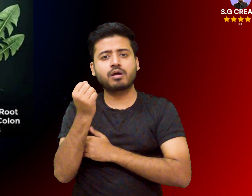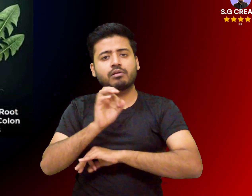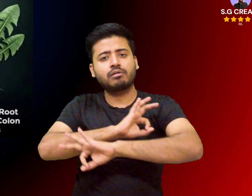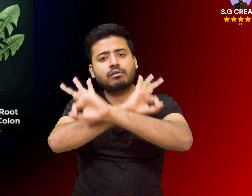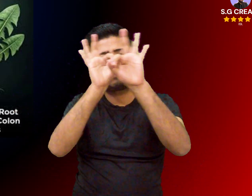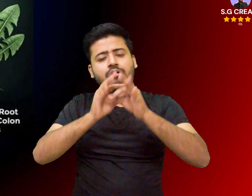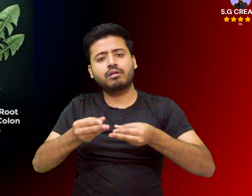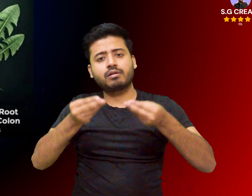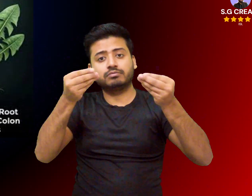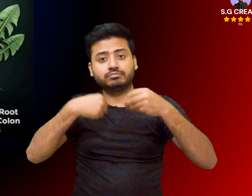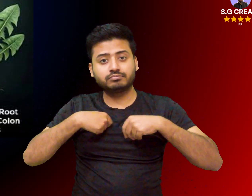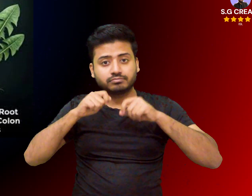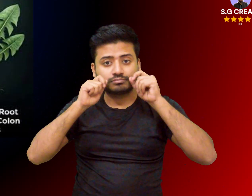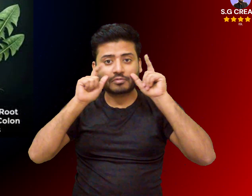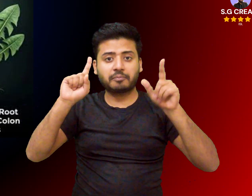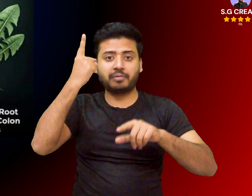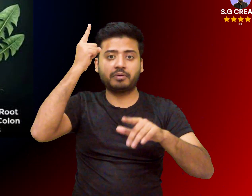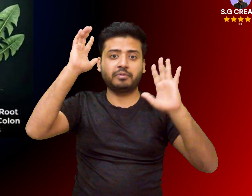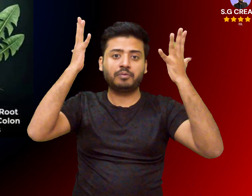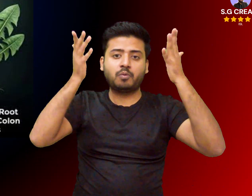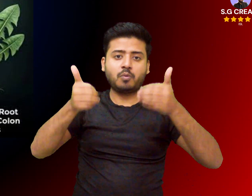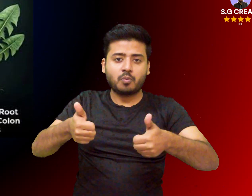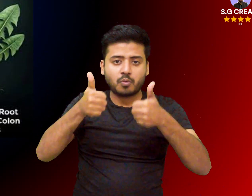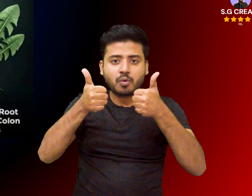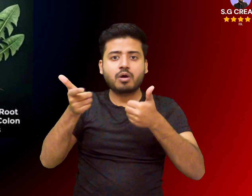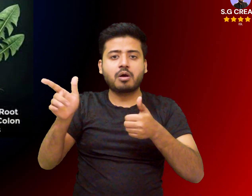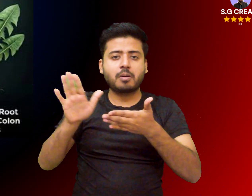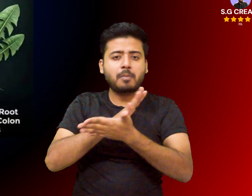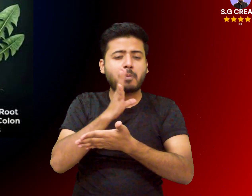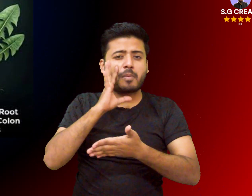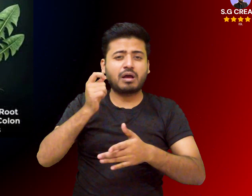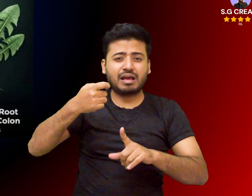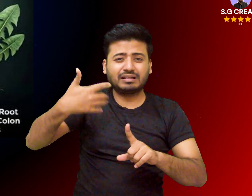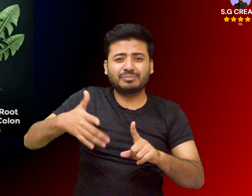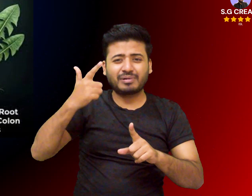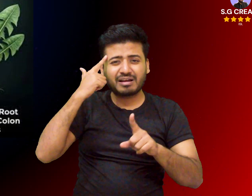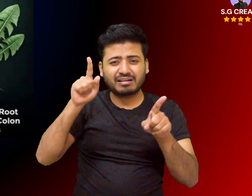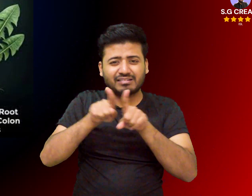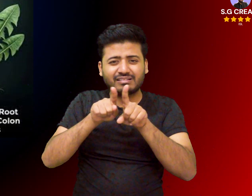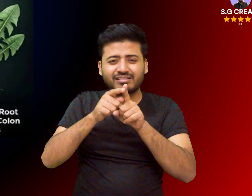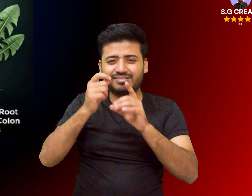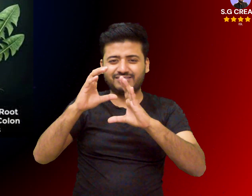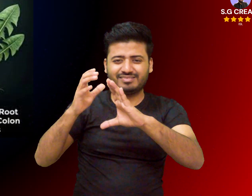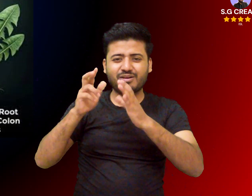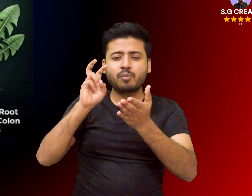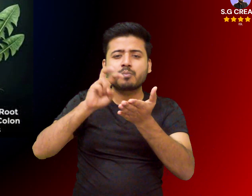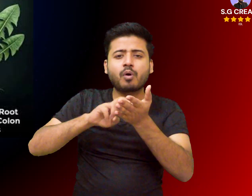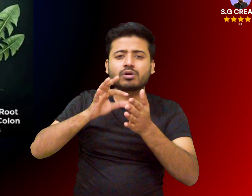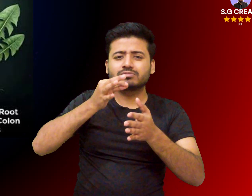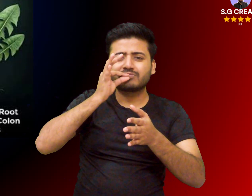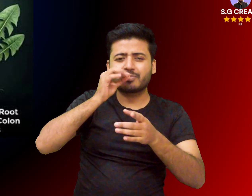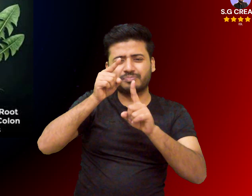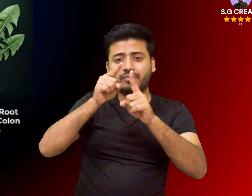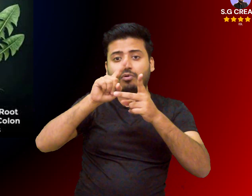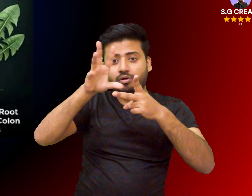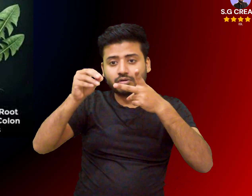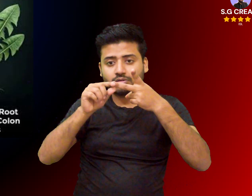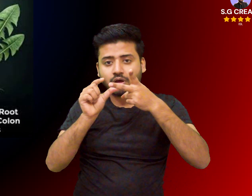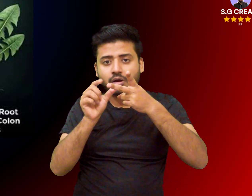cells to develop resistance animal studies in animal tests involving mice with human colon tumors oral administration